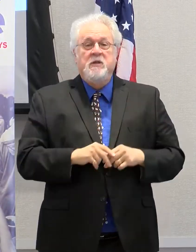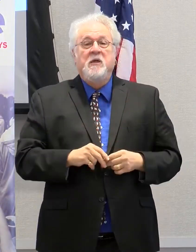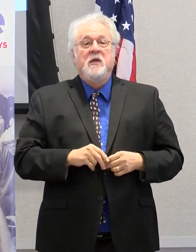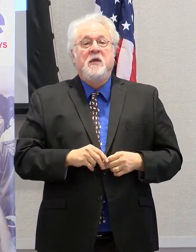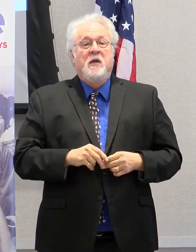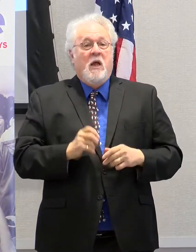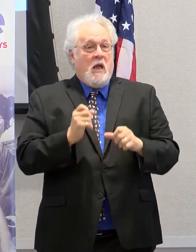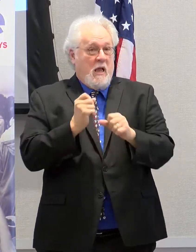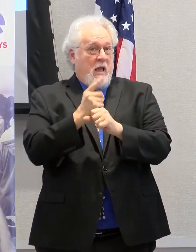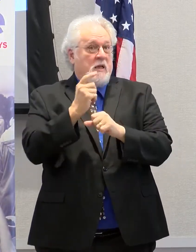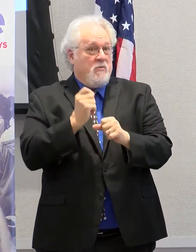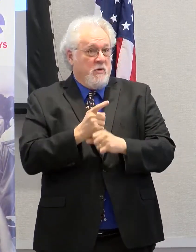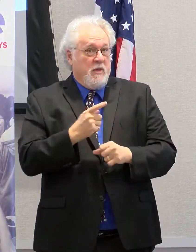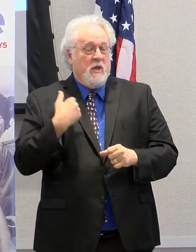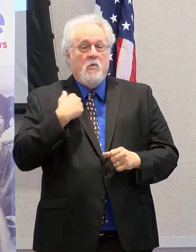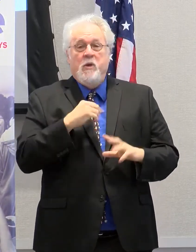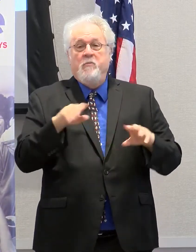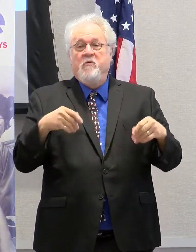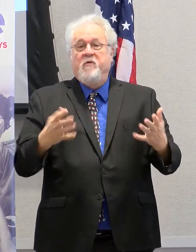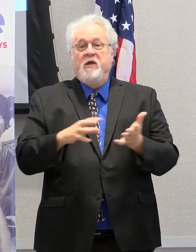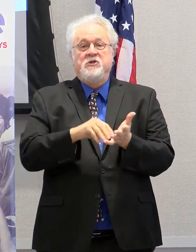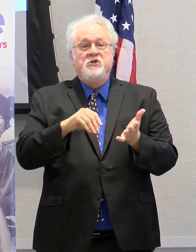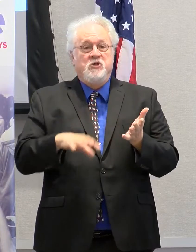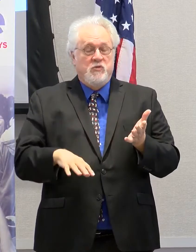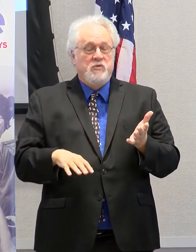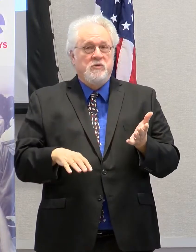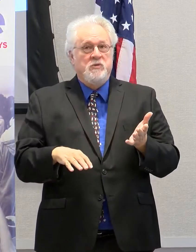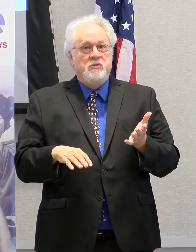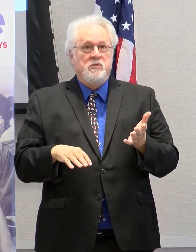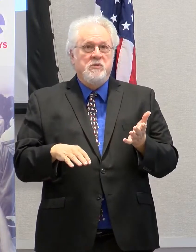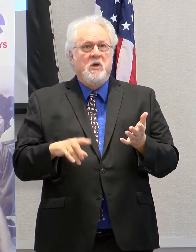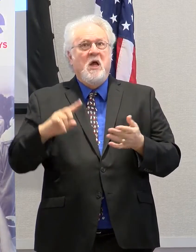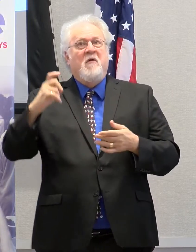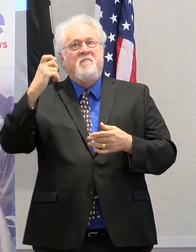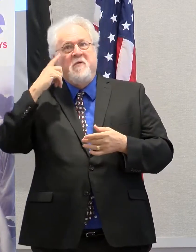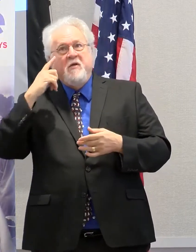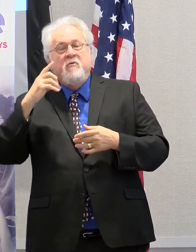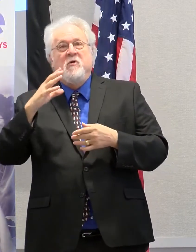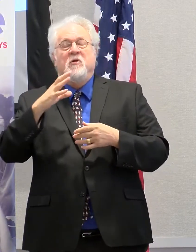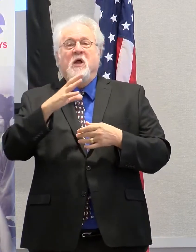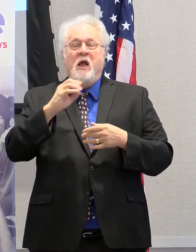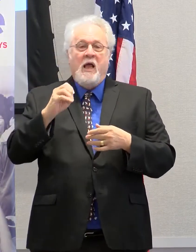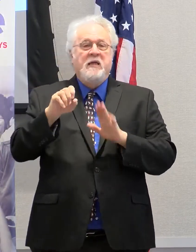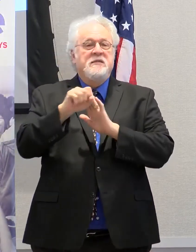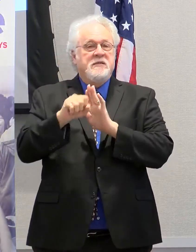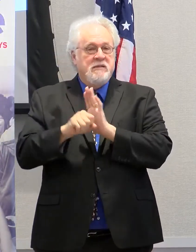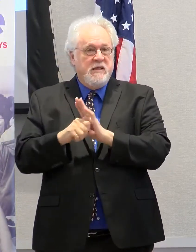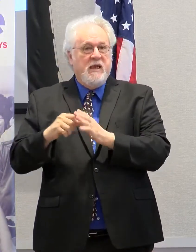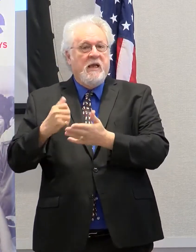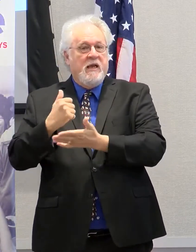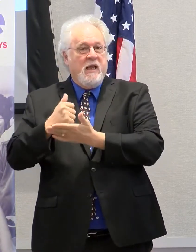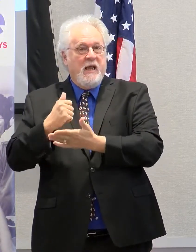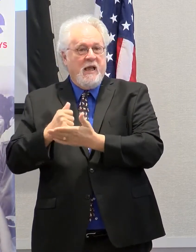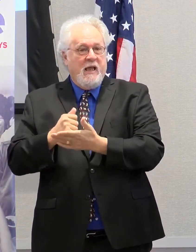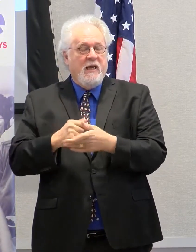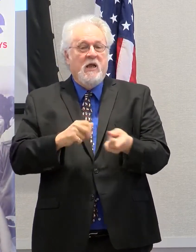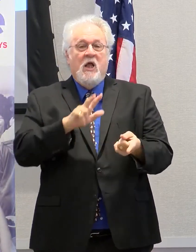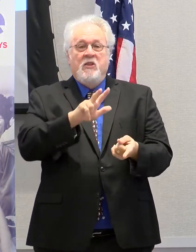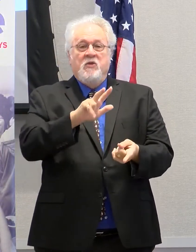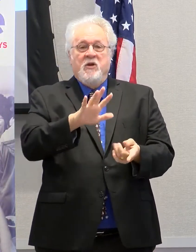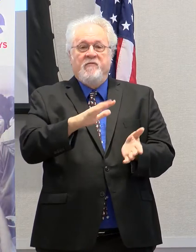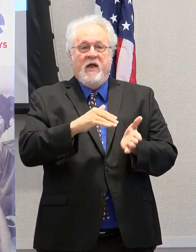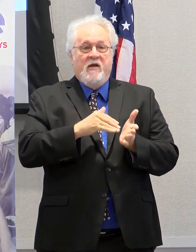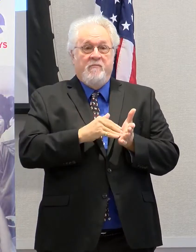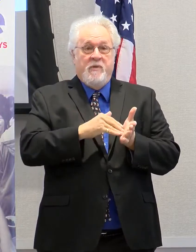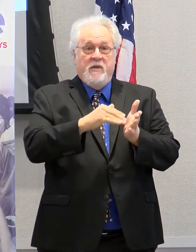On an annual basis, we provide students, when you consider federal and state allocations, over $35 million